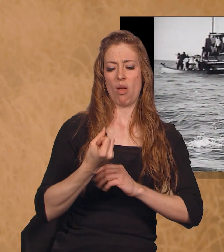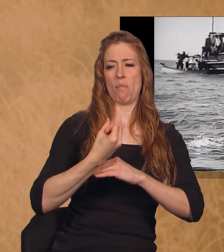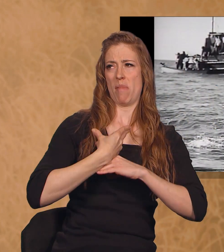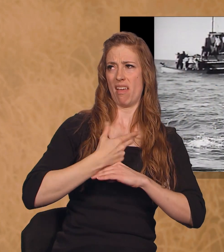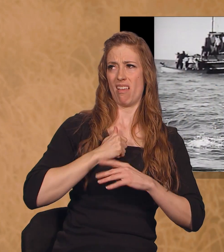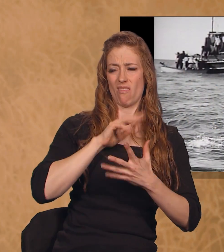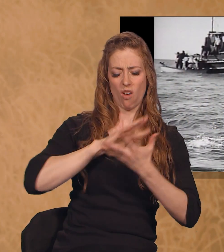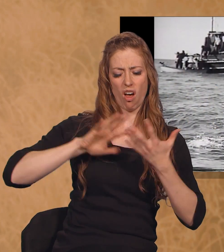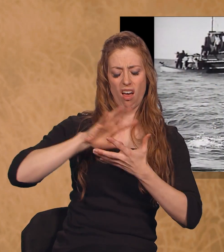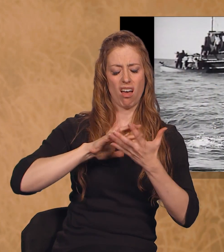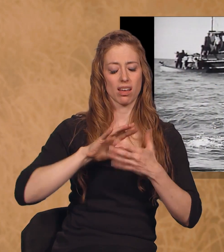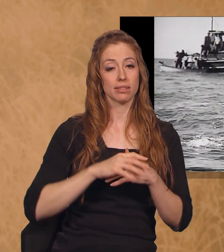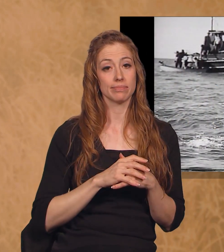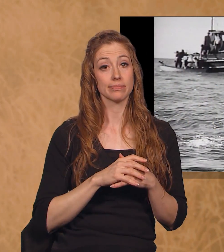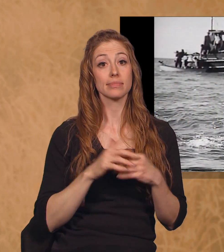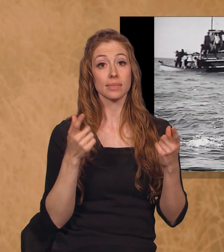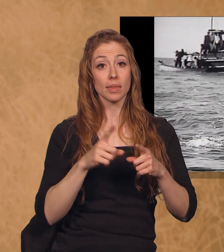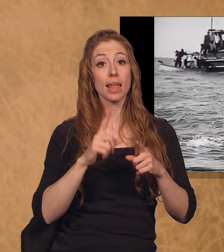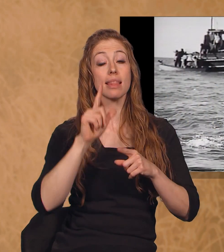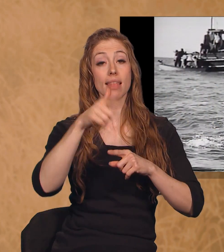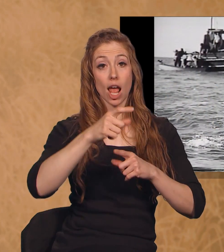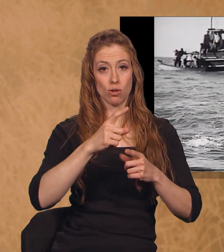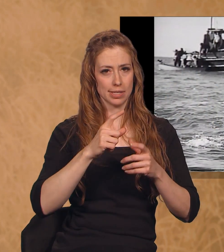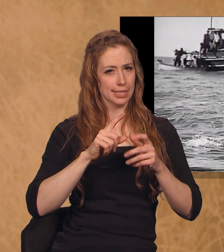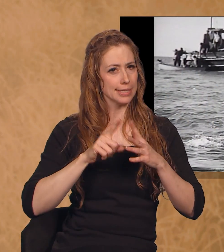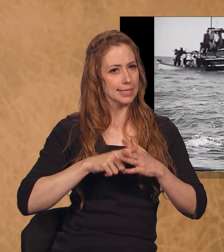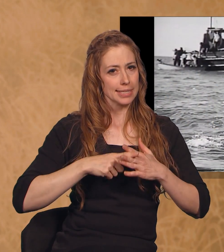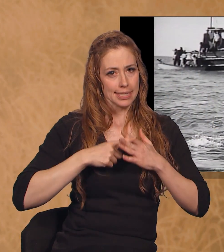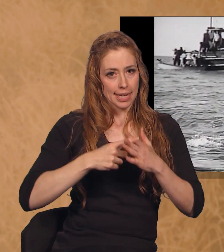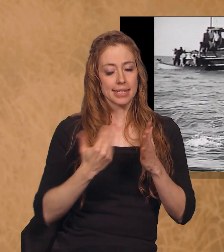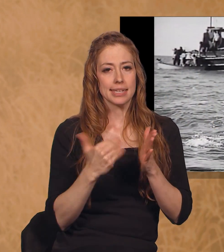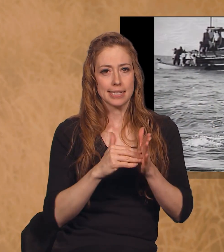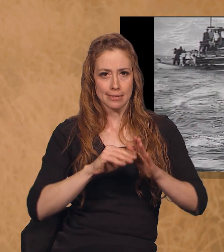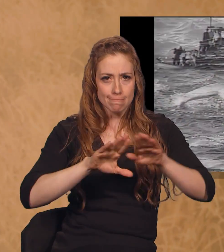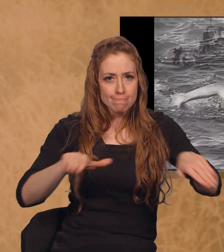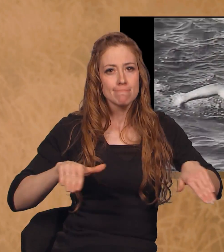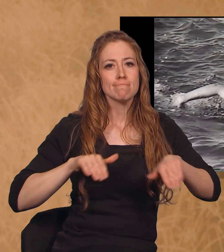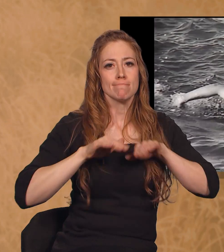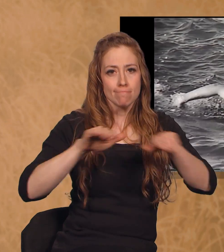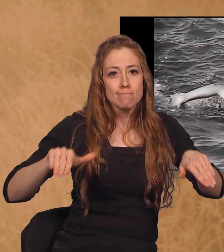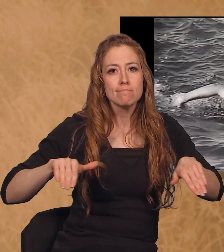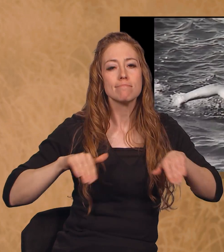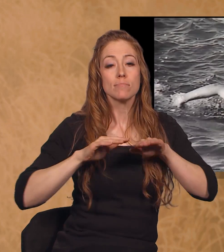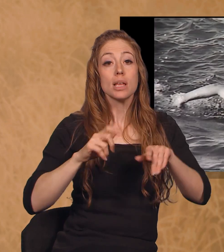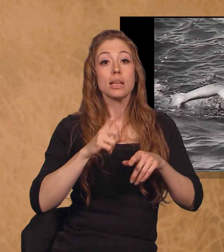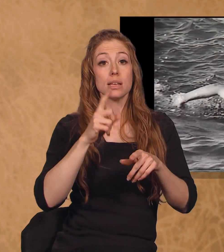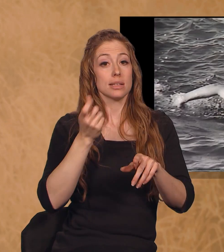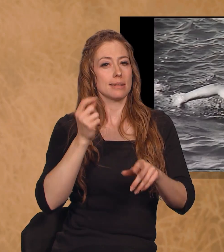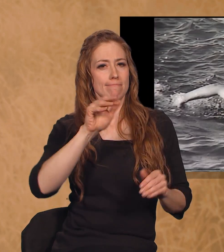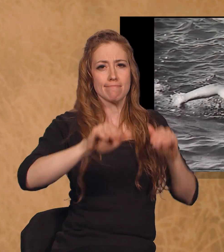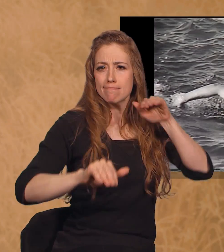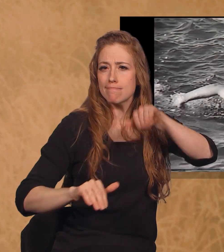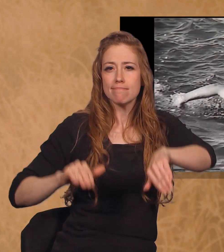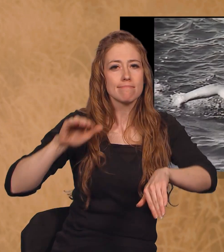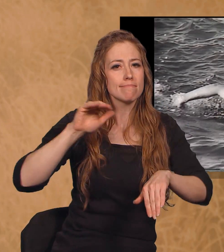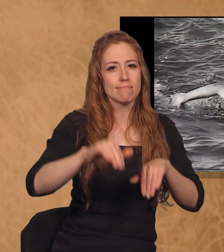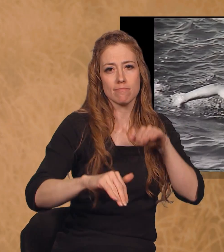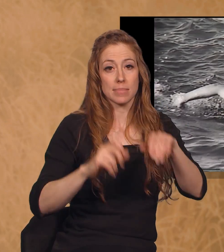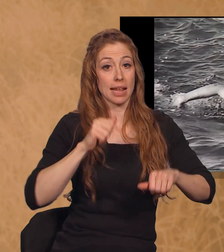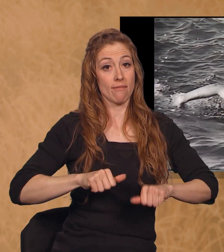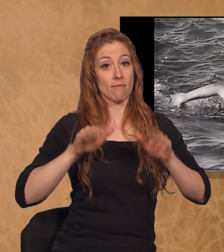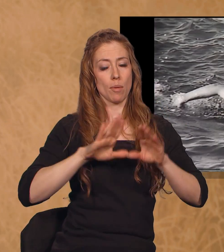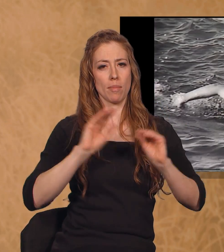Later, she attempted the swim again, and once more a thick fog set in, but this time she kept going until she